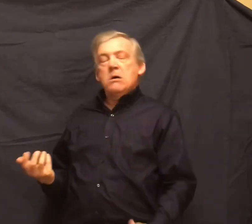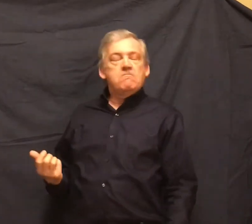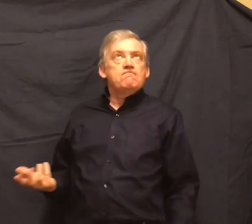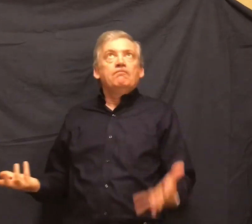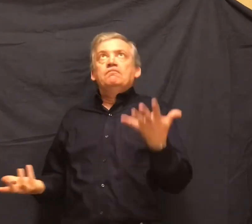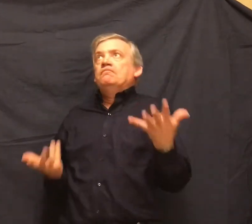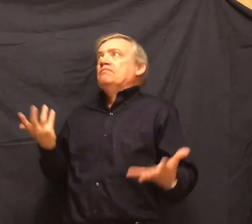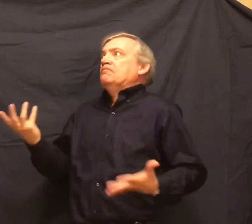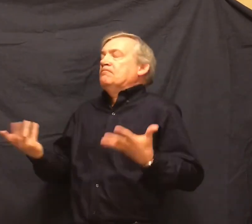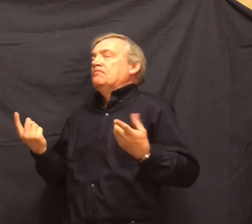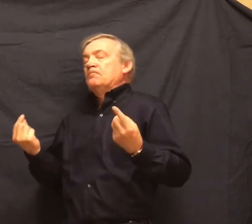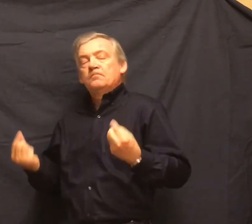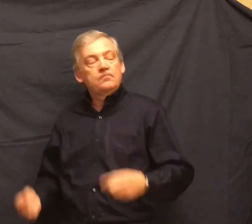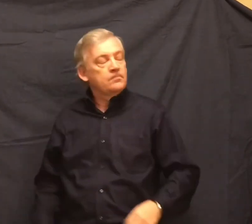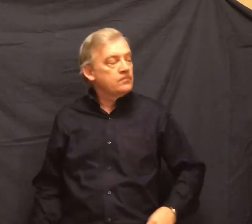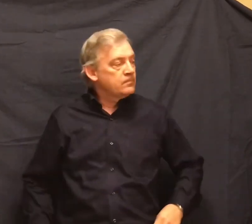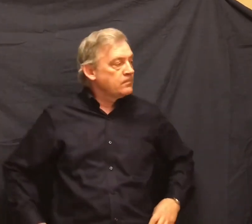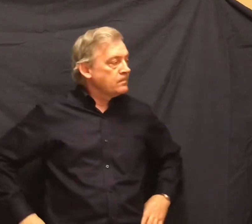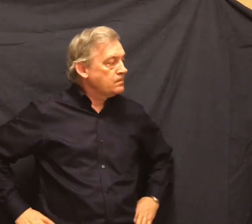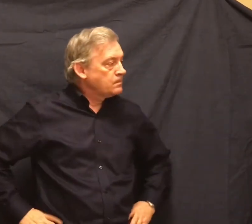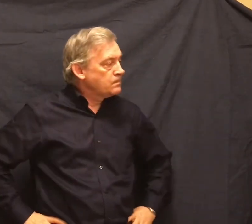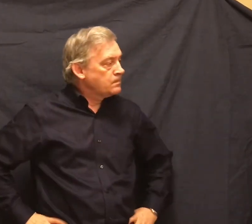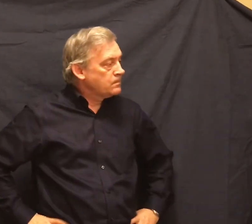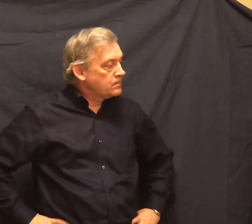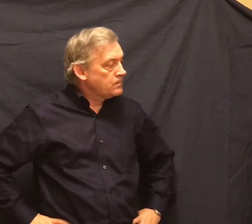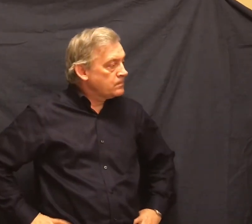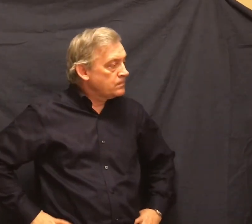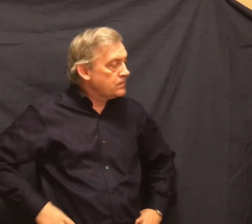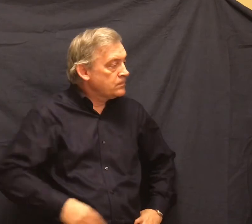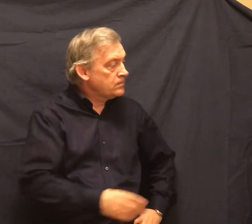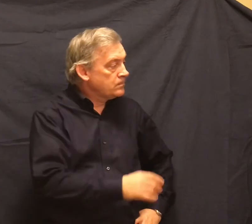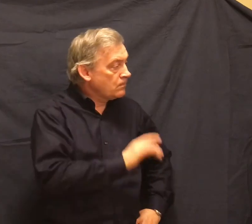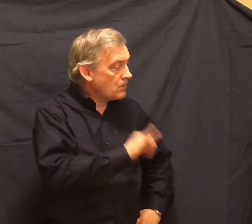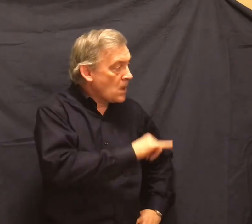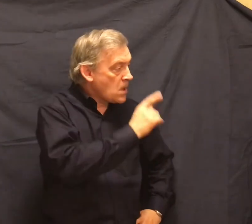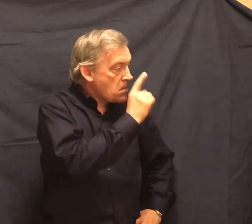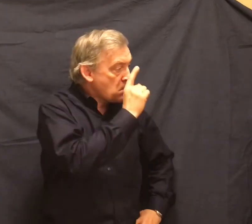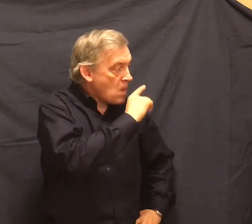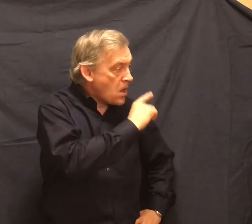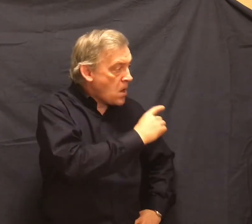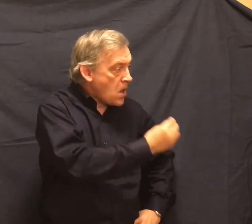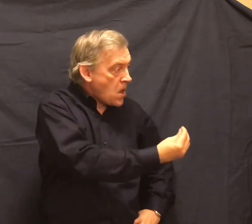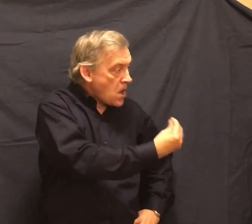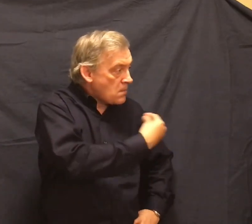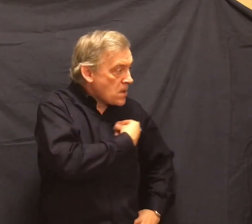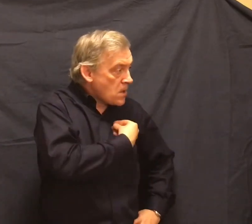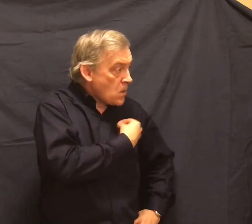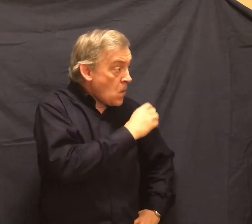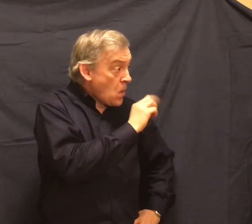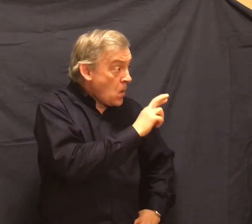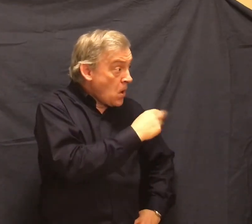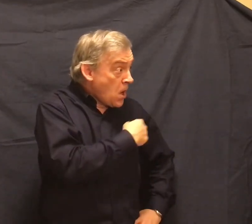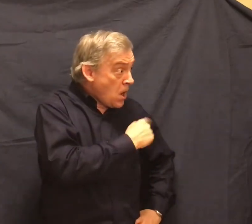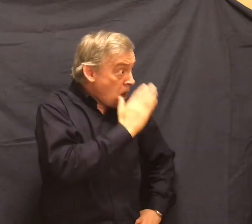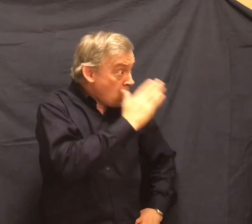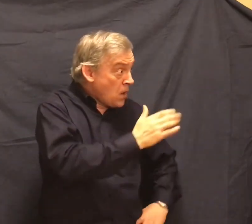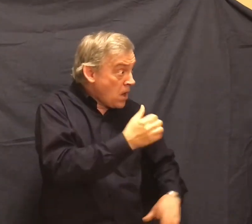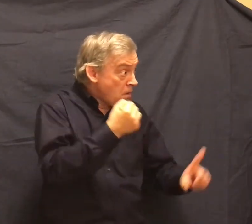George said coldly. You gonna give me that mouse or do I have to sock ya? Give you what, George?